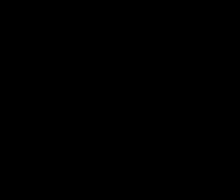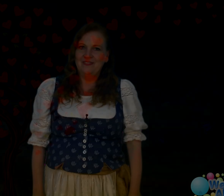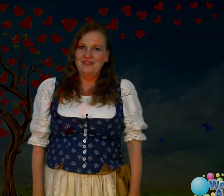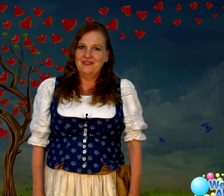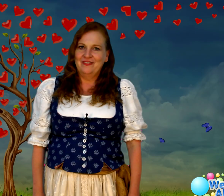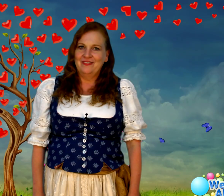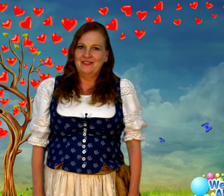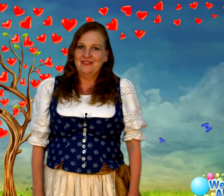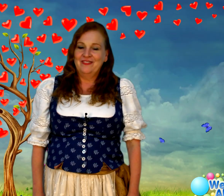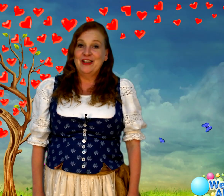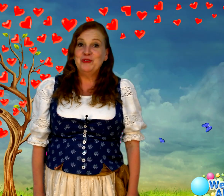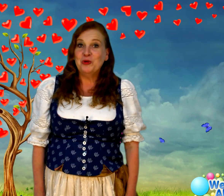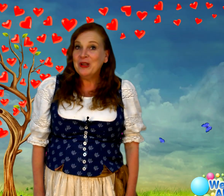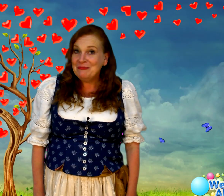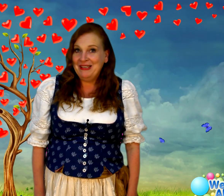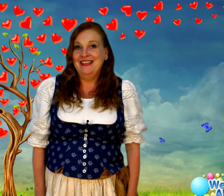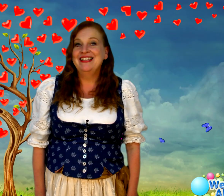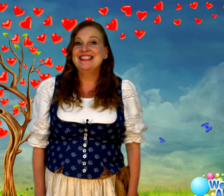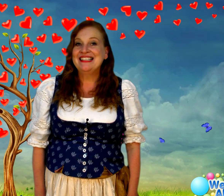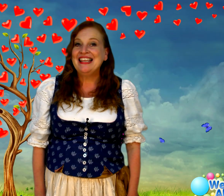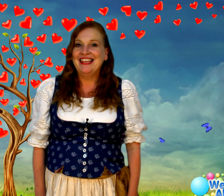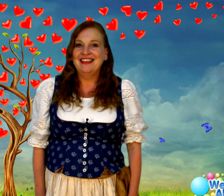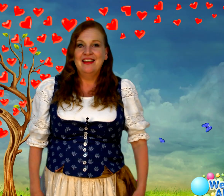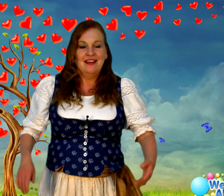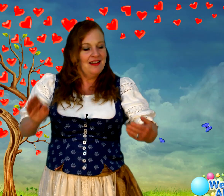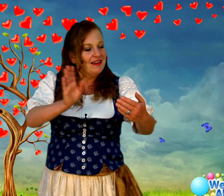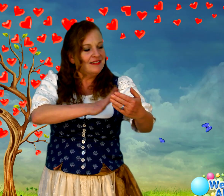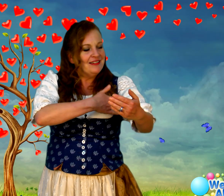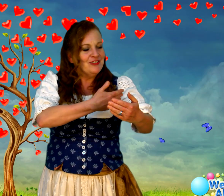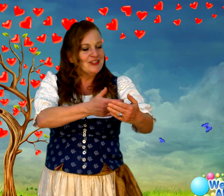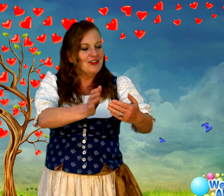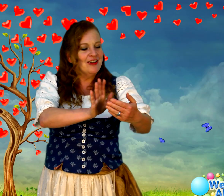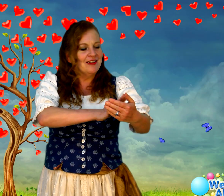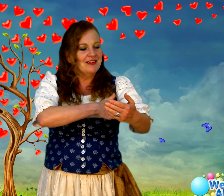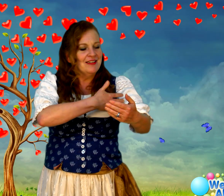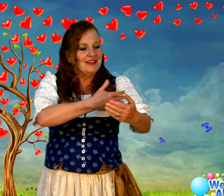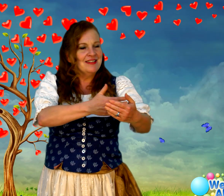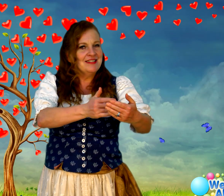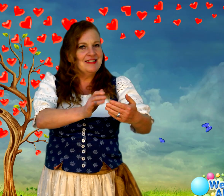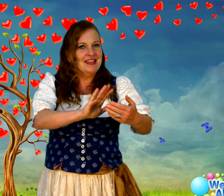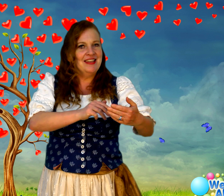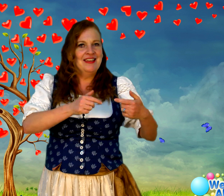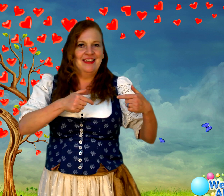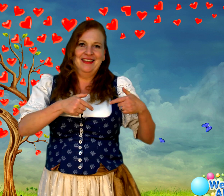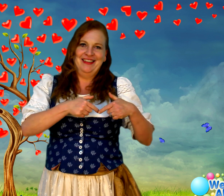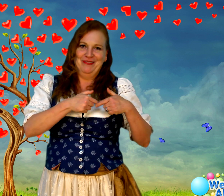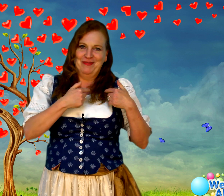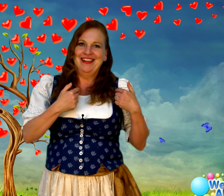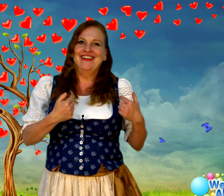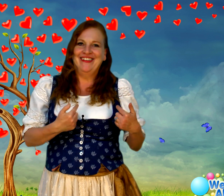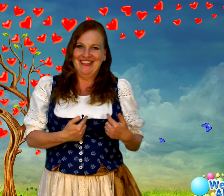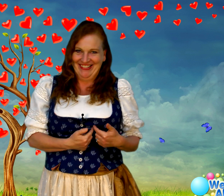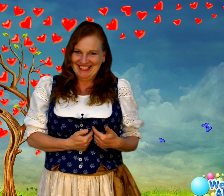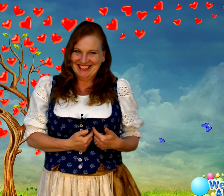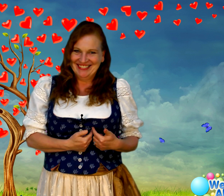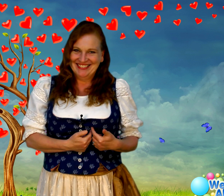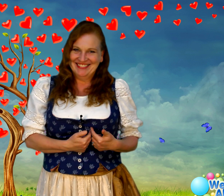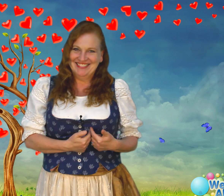Now join me in singing a little song singing in my heart. We